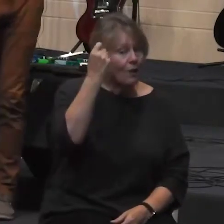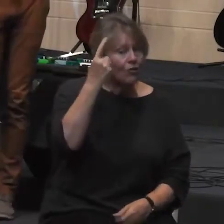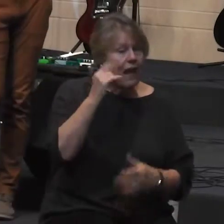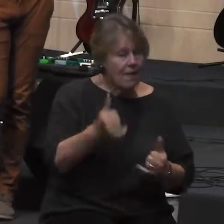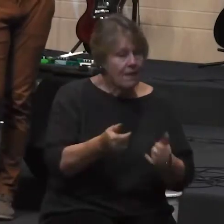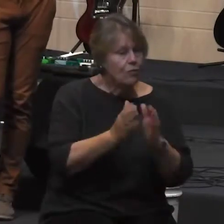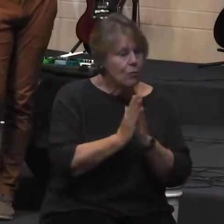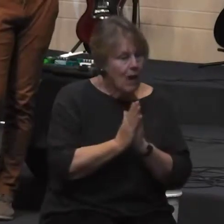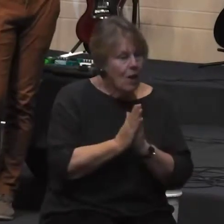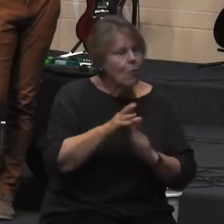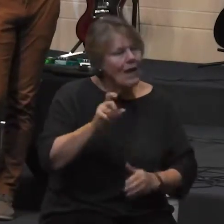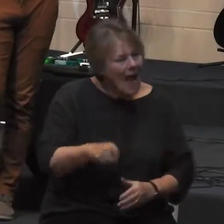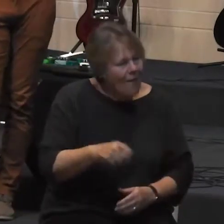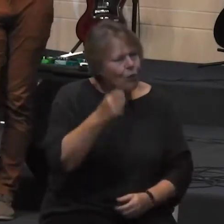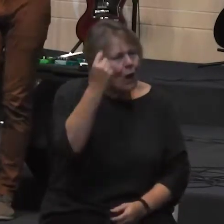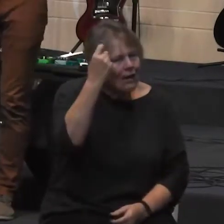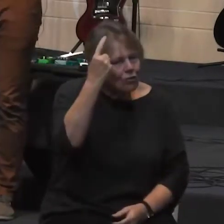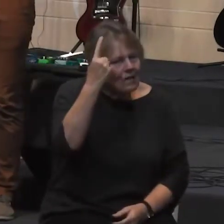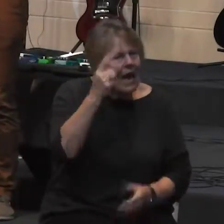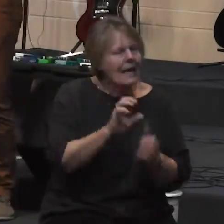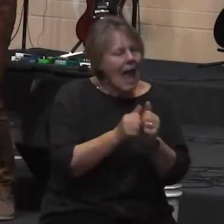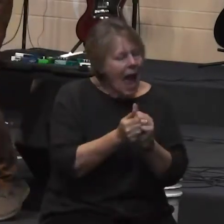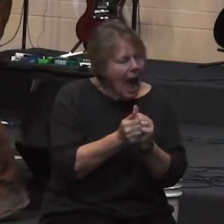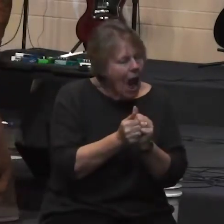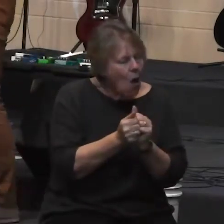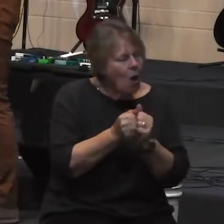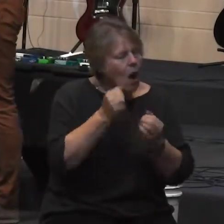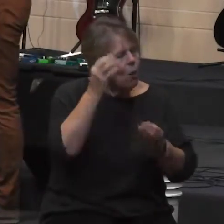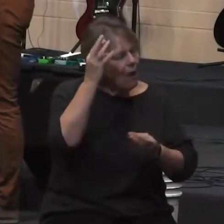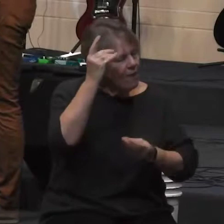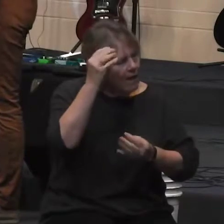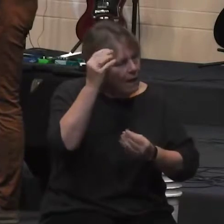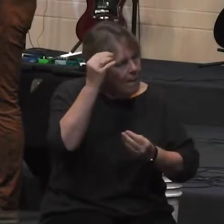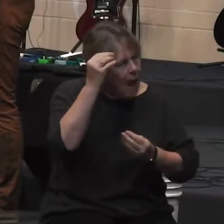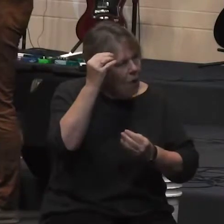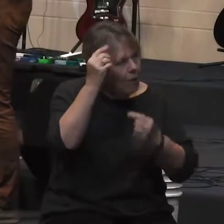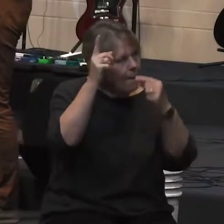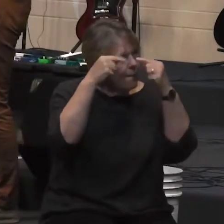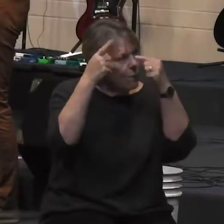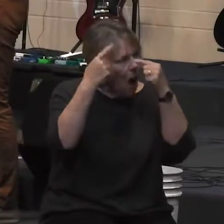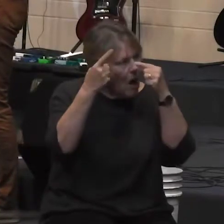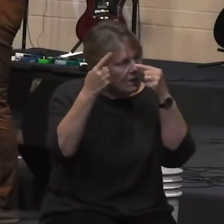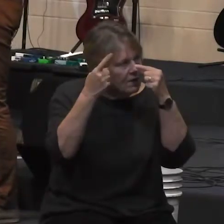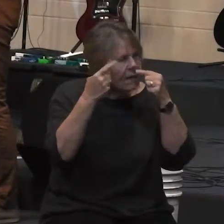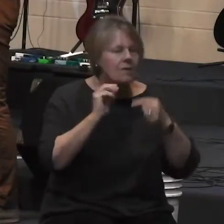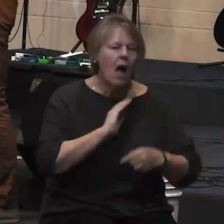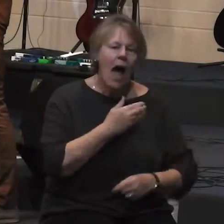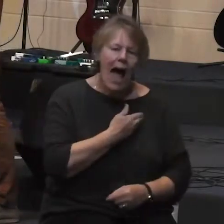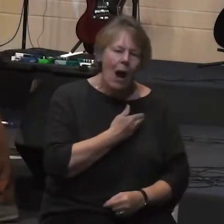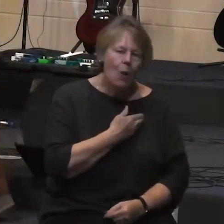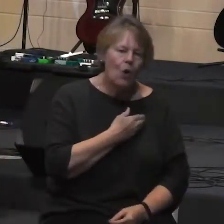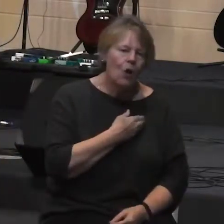to understand the way that we think about, we process, we talk about our needs.